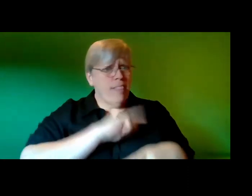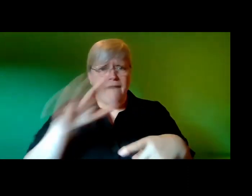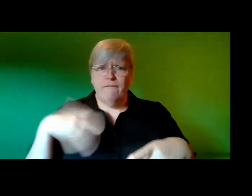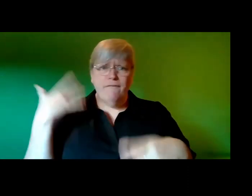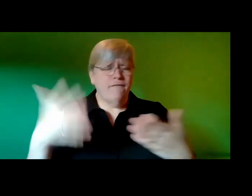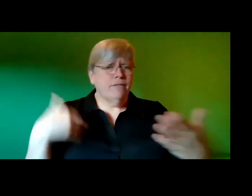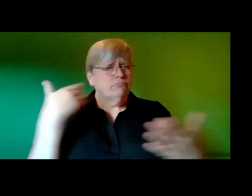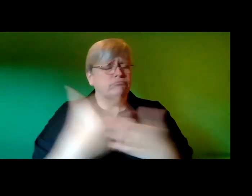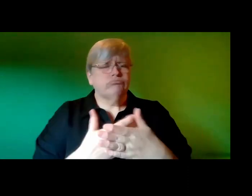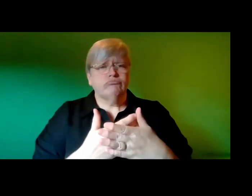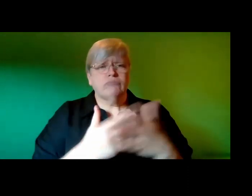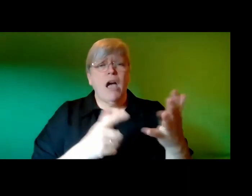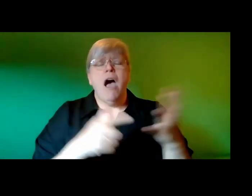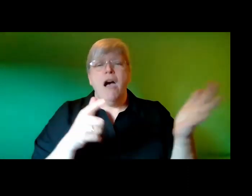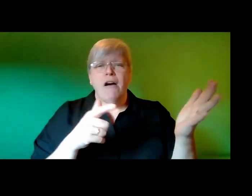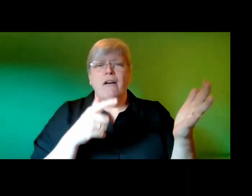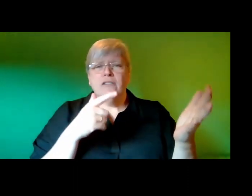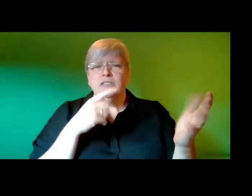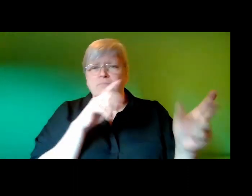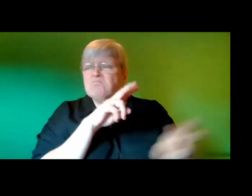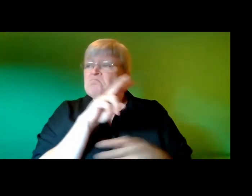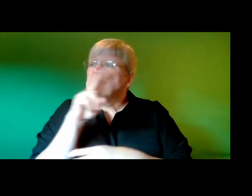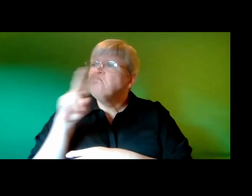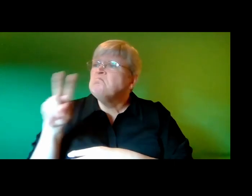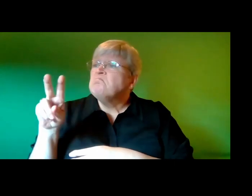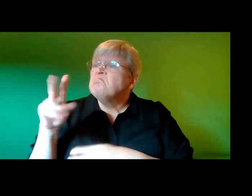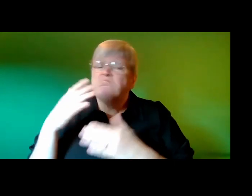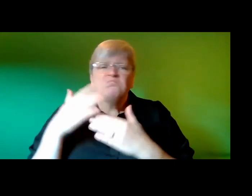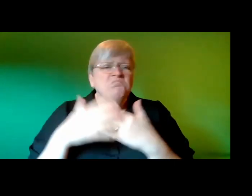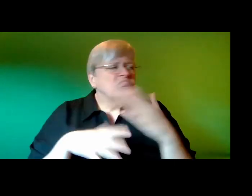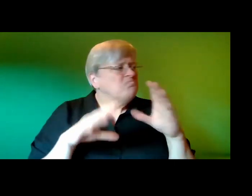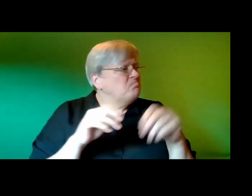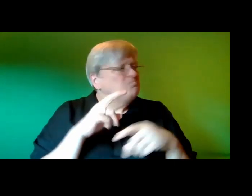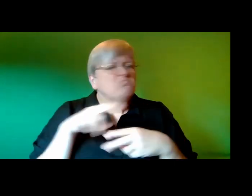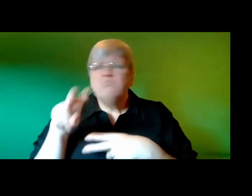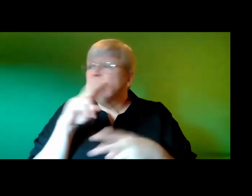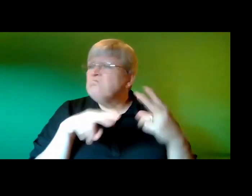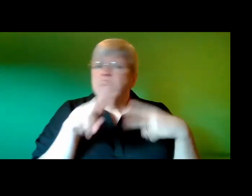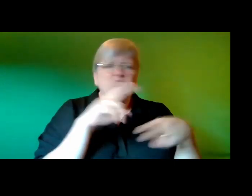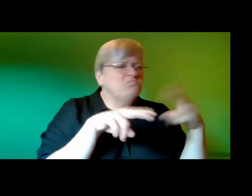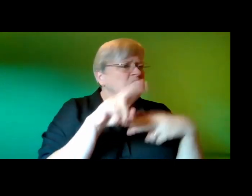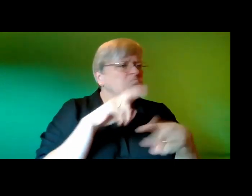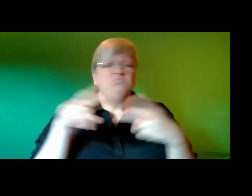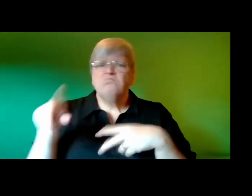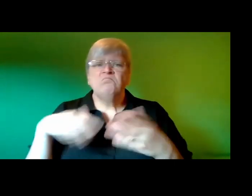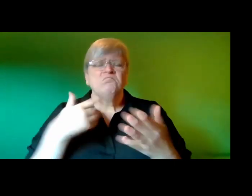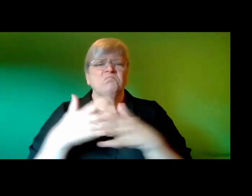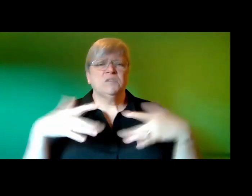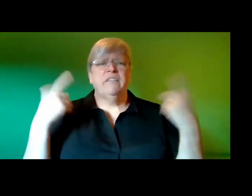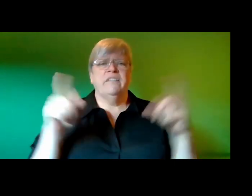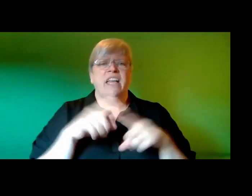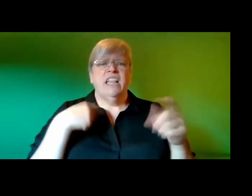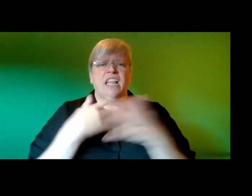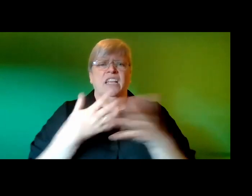my uncle's eyes darted around the kitchen where we sat they never settled on anything it was like the intensity of his gaze would burn a hole if left